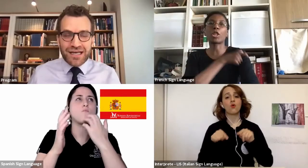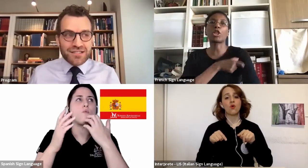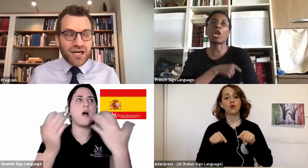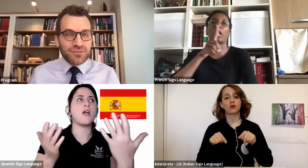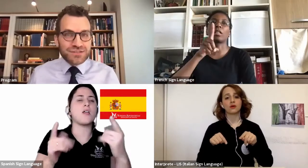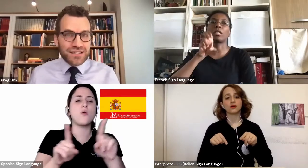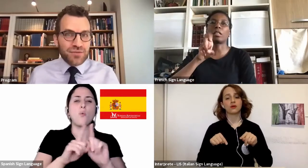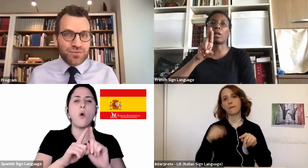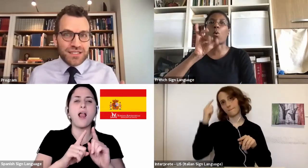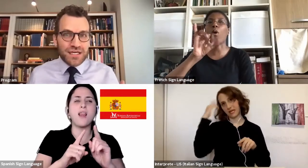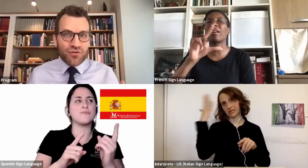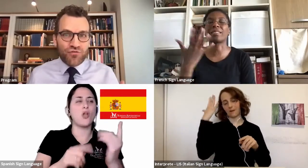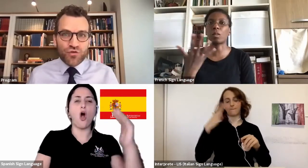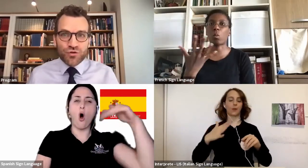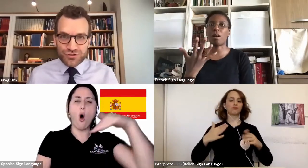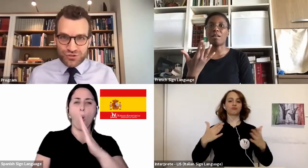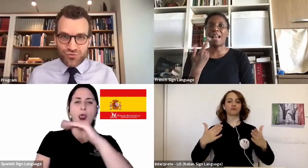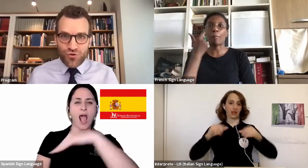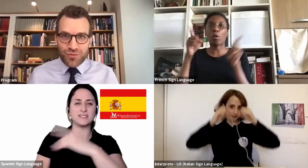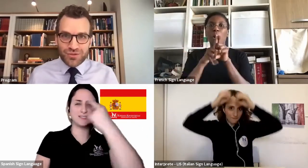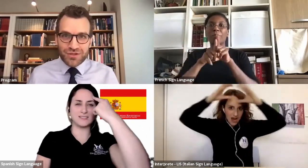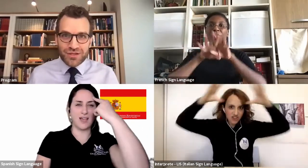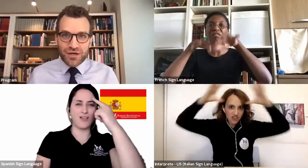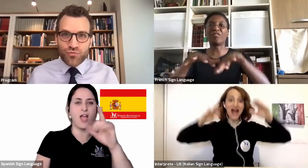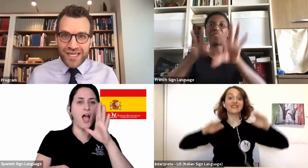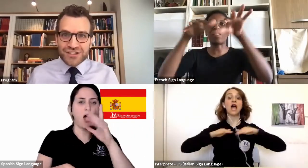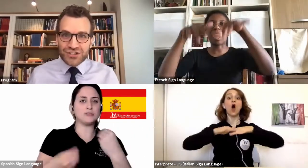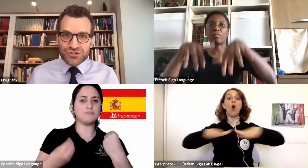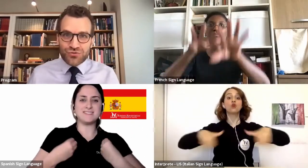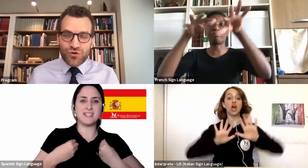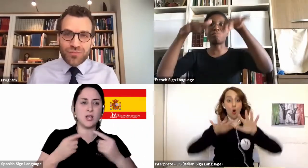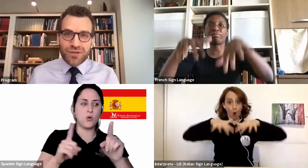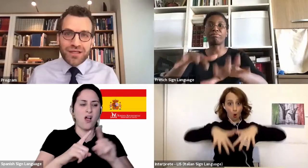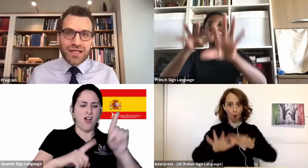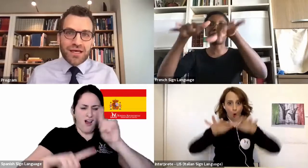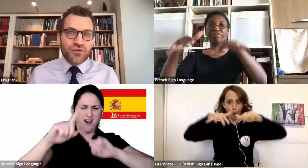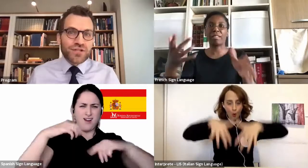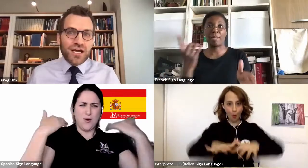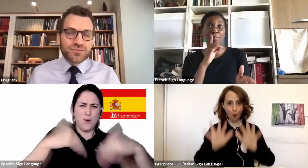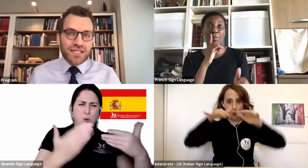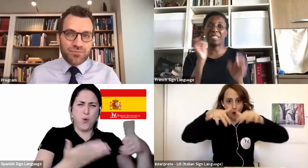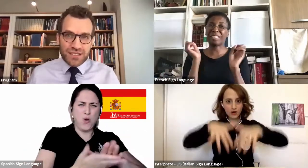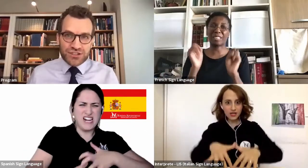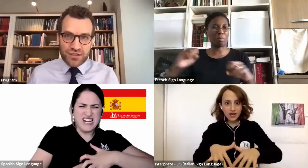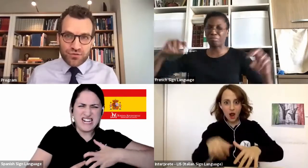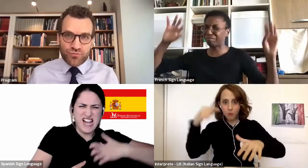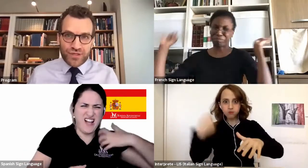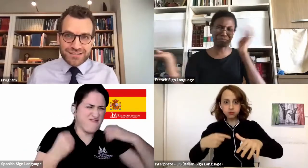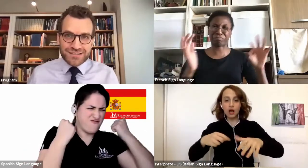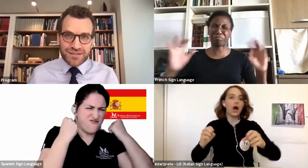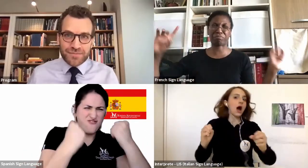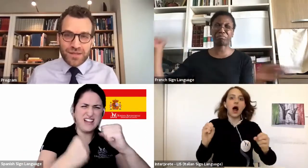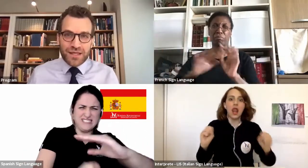At times, can be a full storm, a raging storm. Other times, it can be a gentle